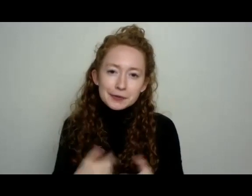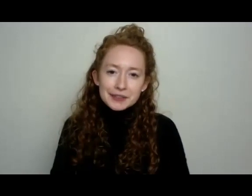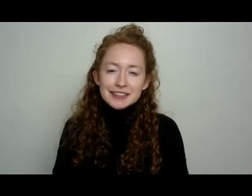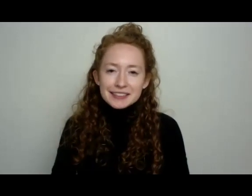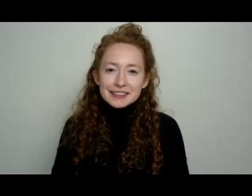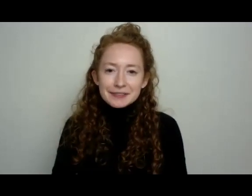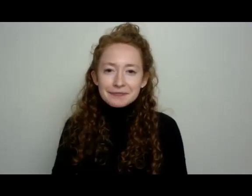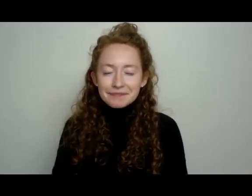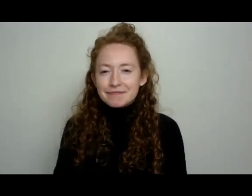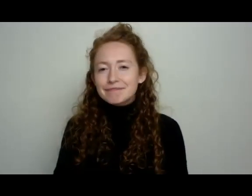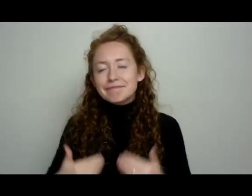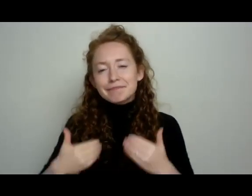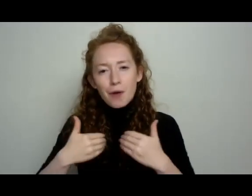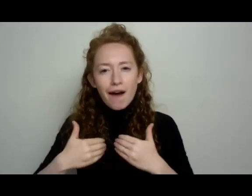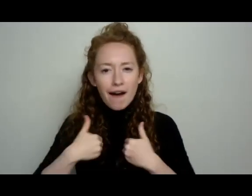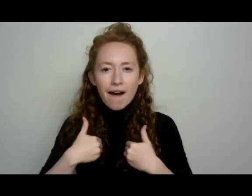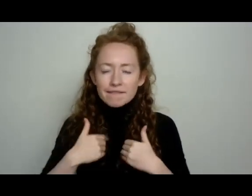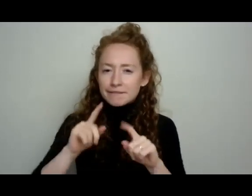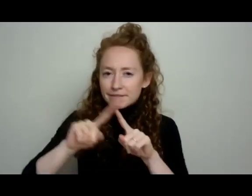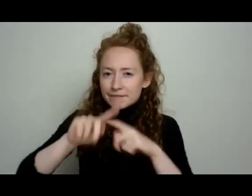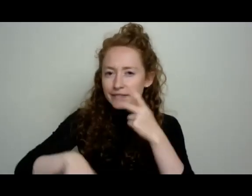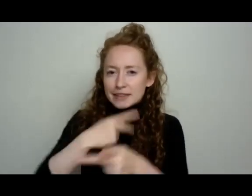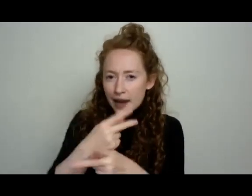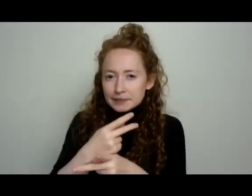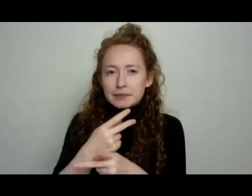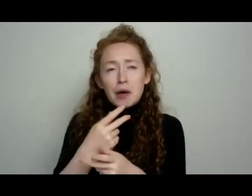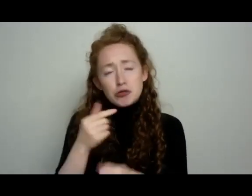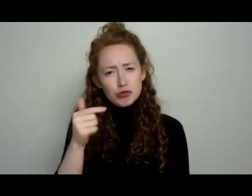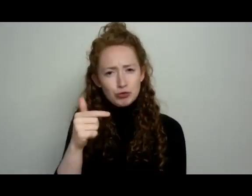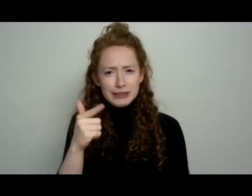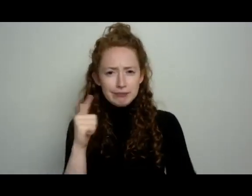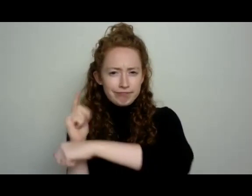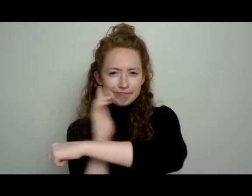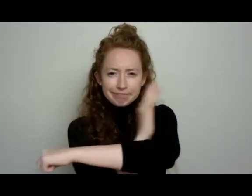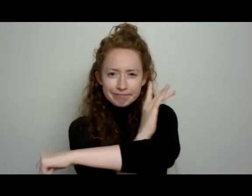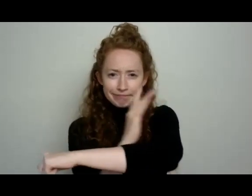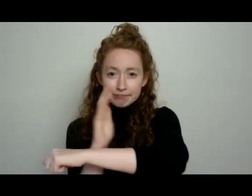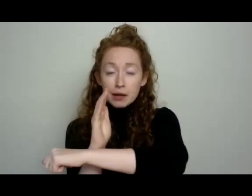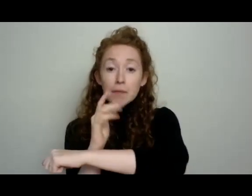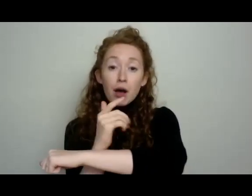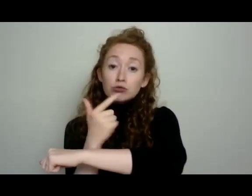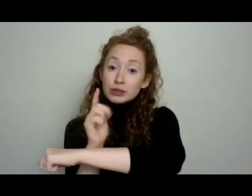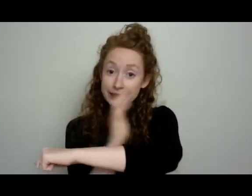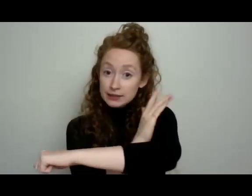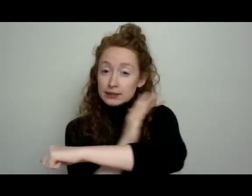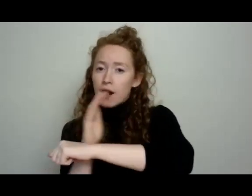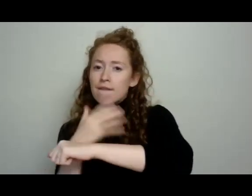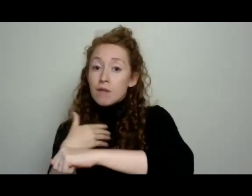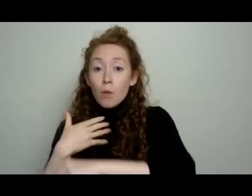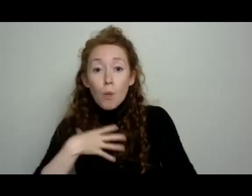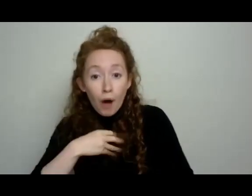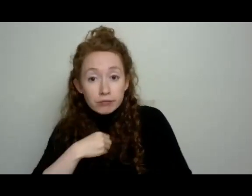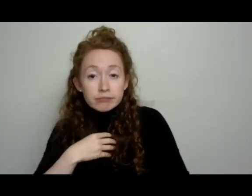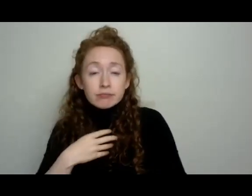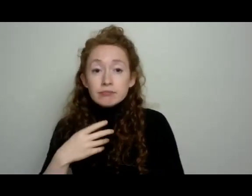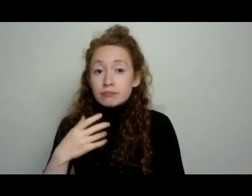there are all kinds of, mostly cucumbers are green, but there are also lots of white cucumbers. are also some yellowish